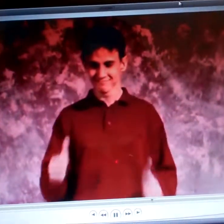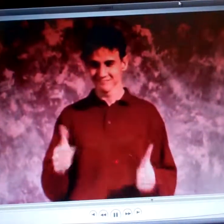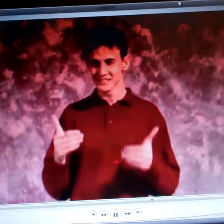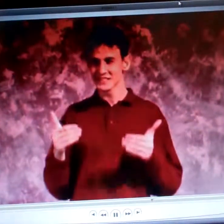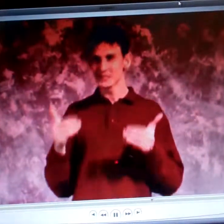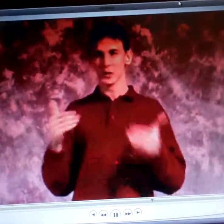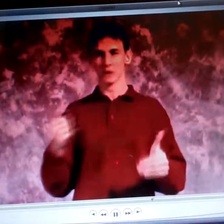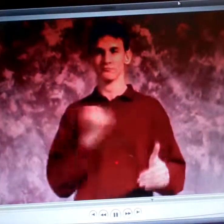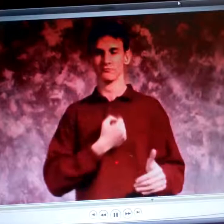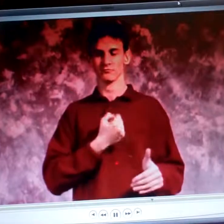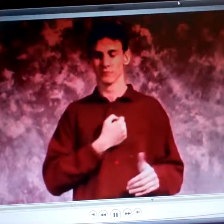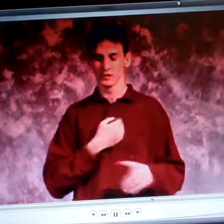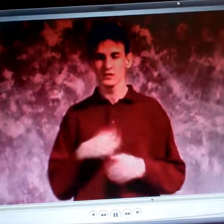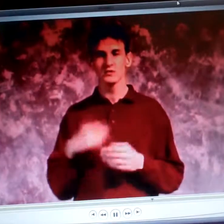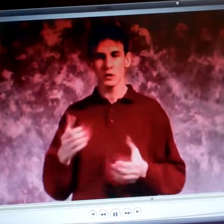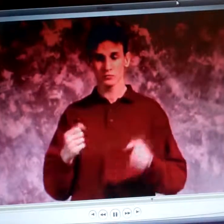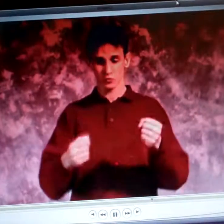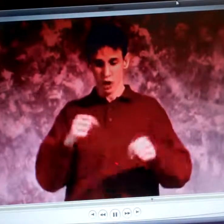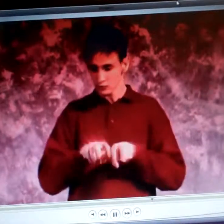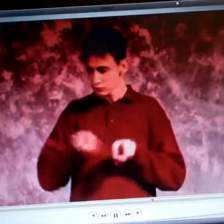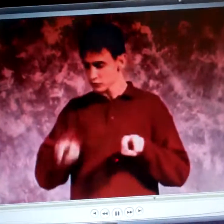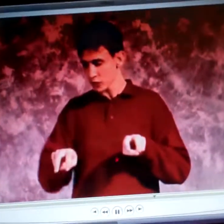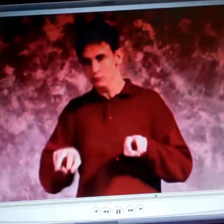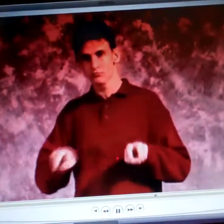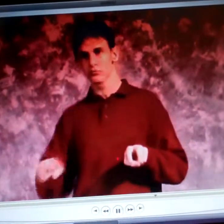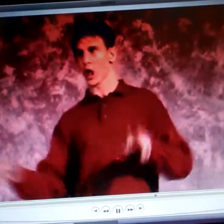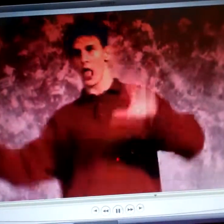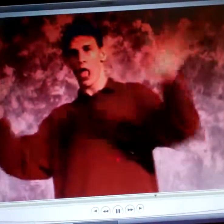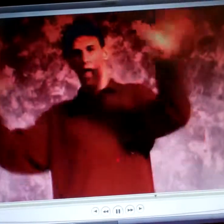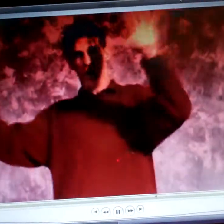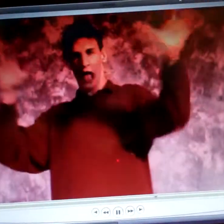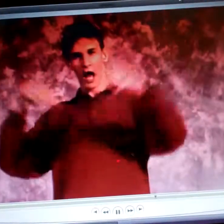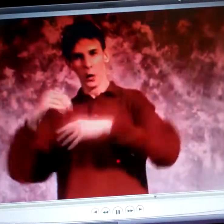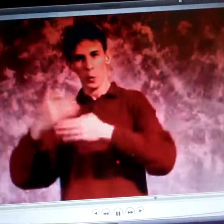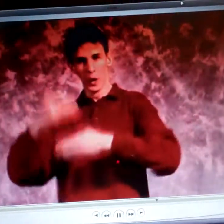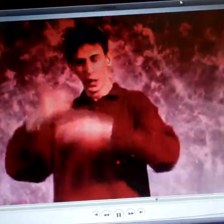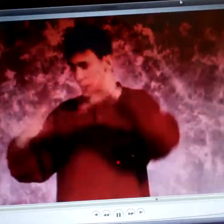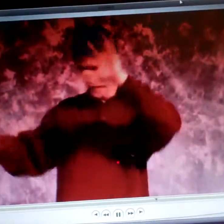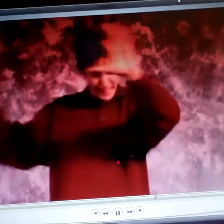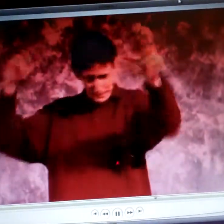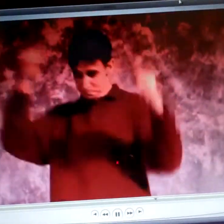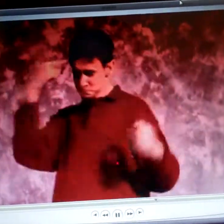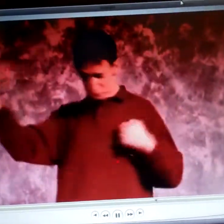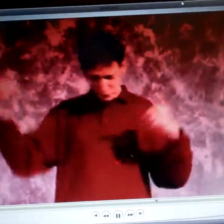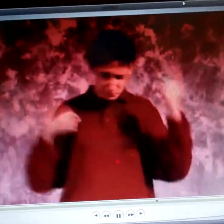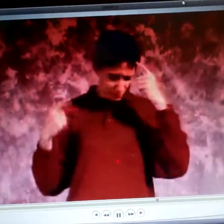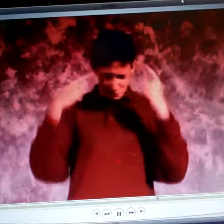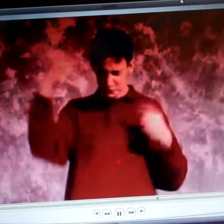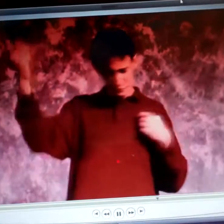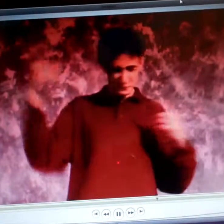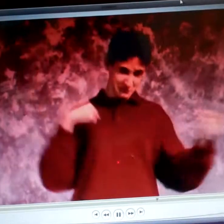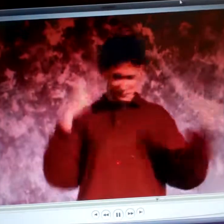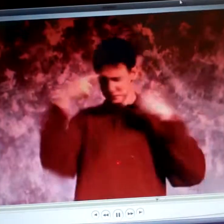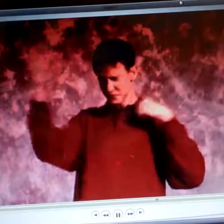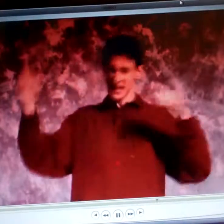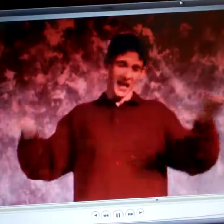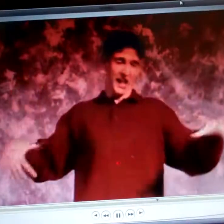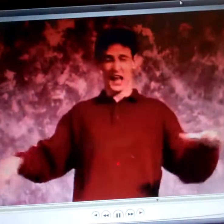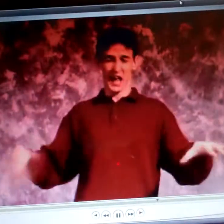And us daredevils decided to suck it up and go open up the window. And we were getting